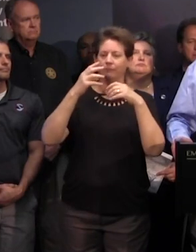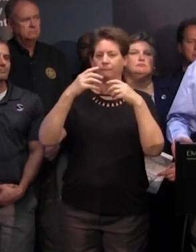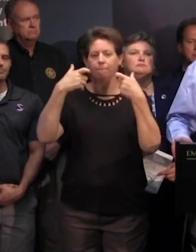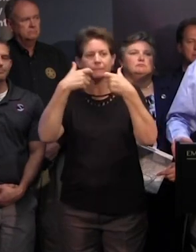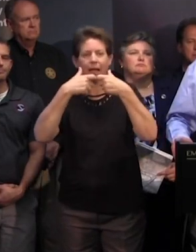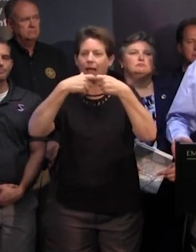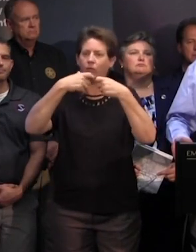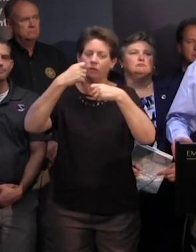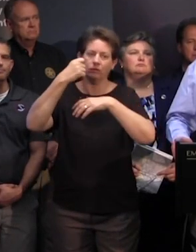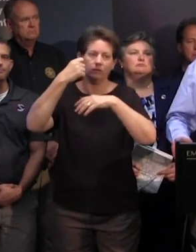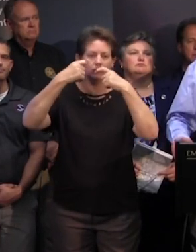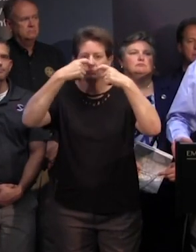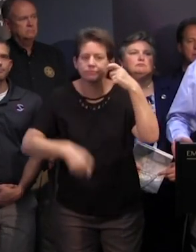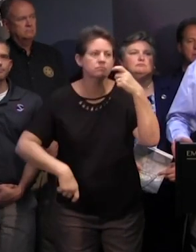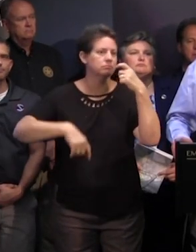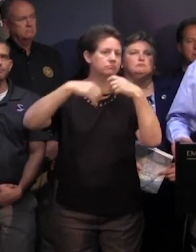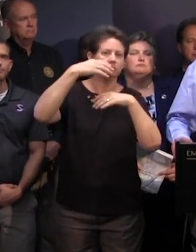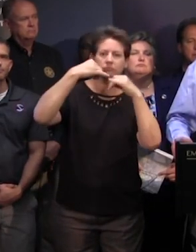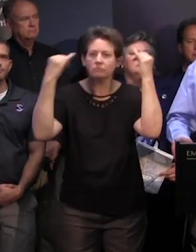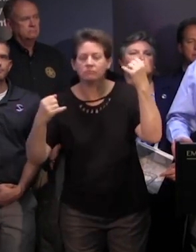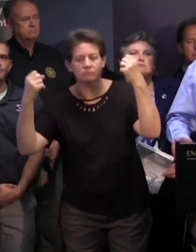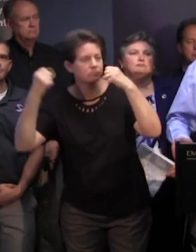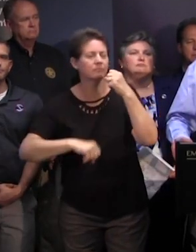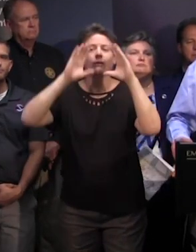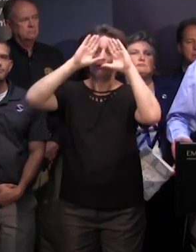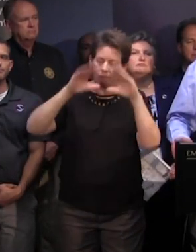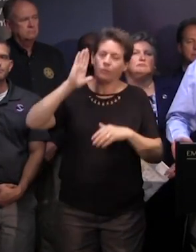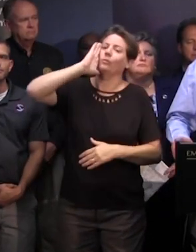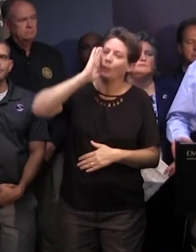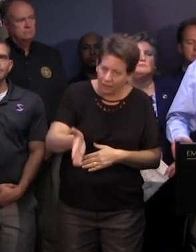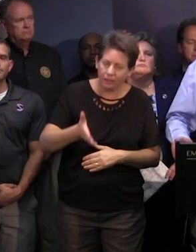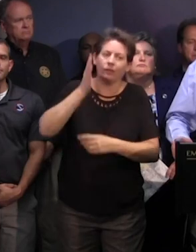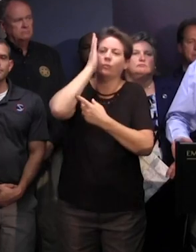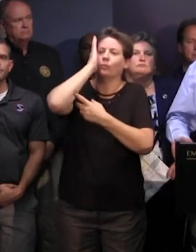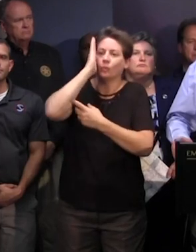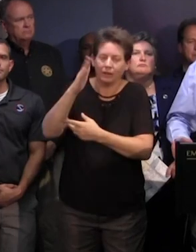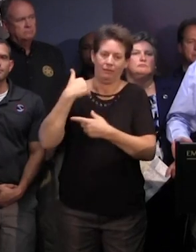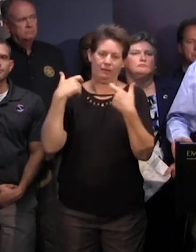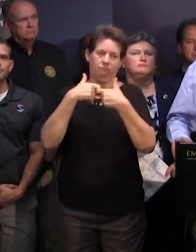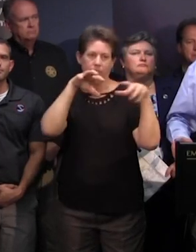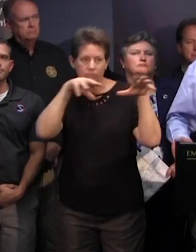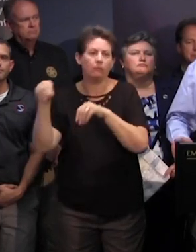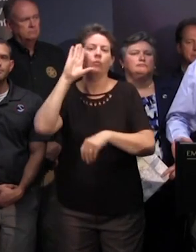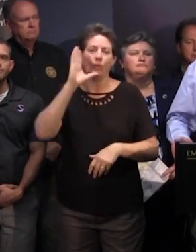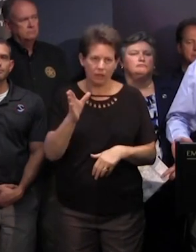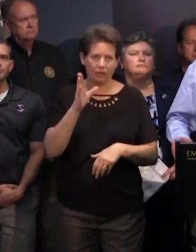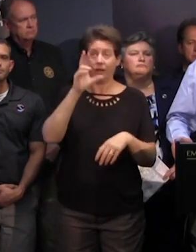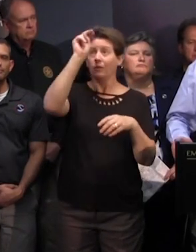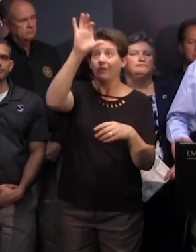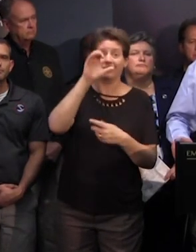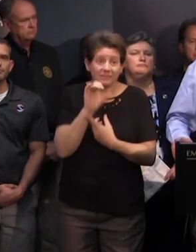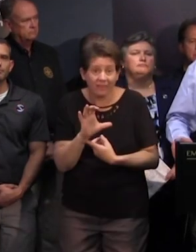dislocations we know that we no matter where the hurricane hits we know it's going to hit the uh somewhere in south of north carolina and